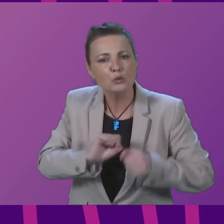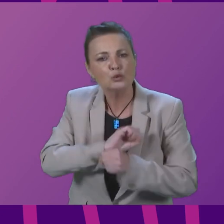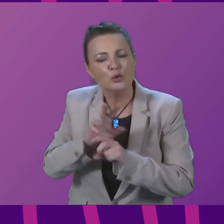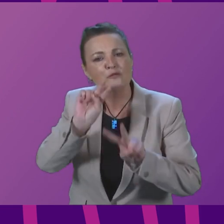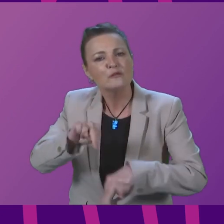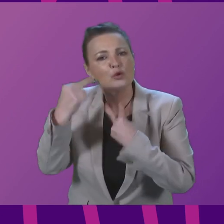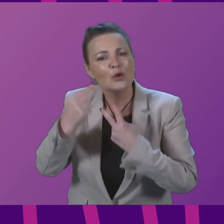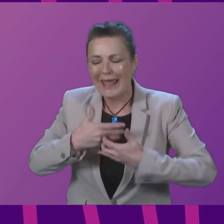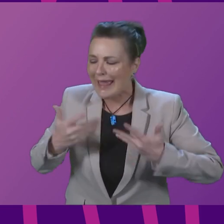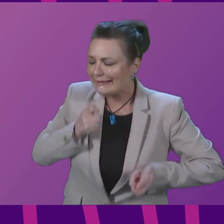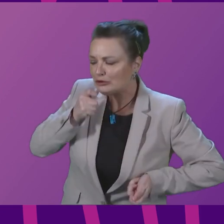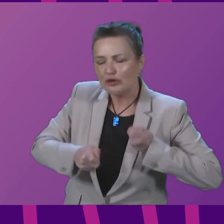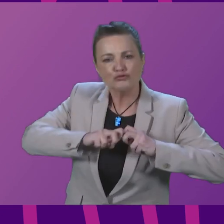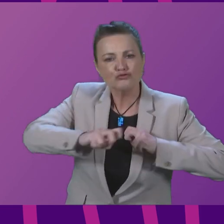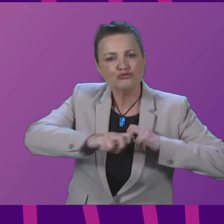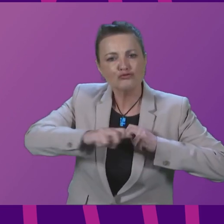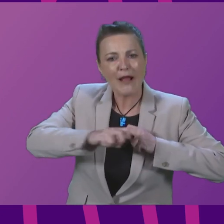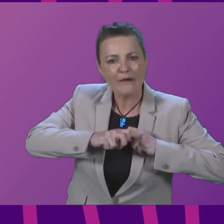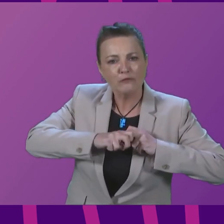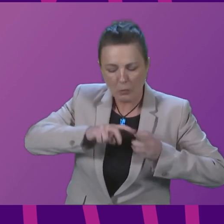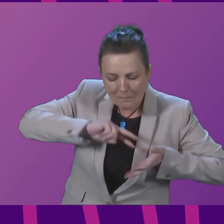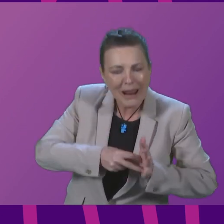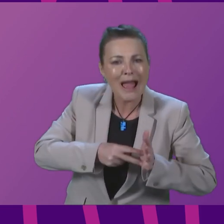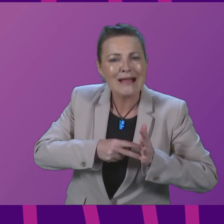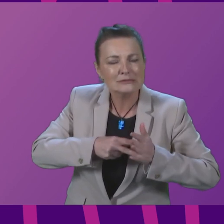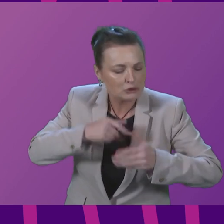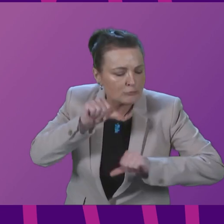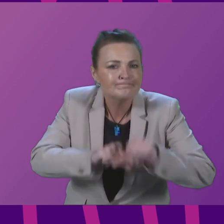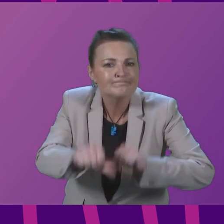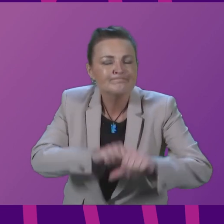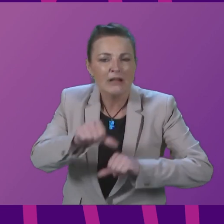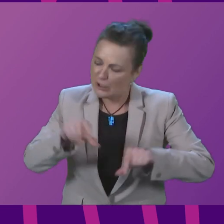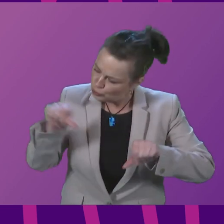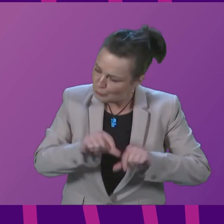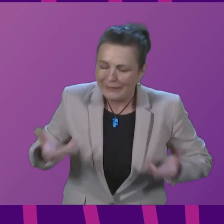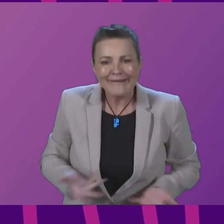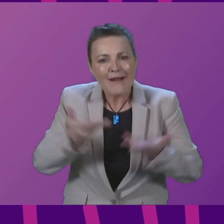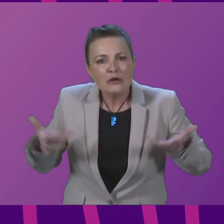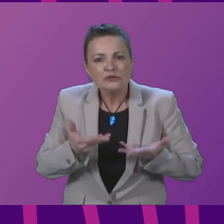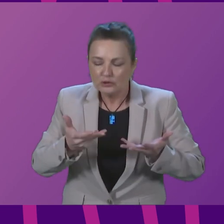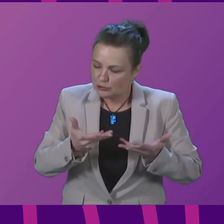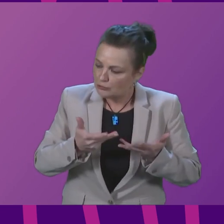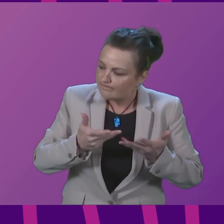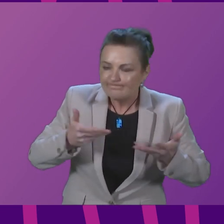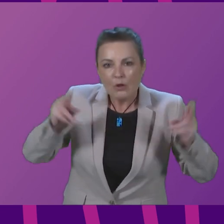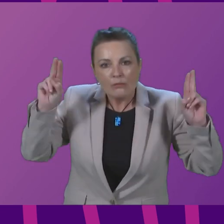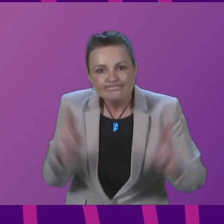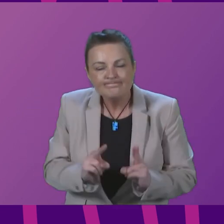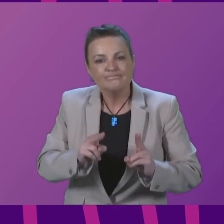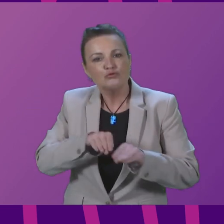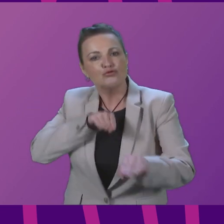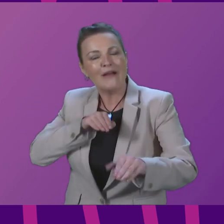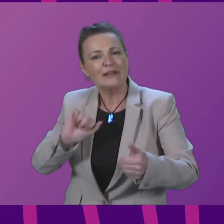of changed travel patterns in their areas and be encouraged to create more low-traffic neighbourhoods.